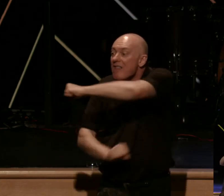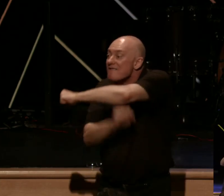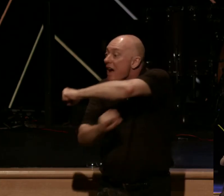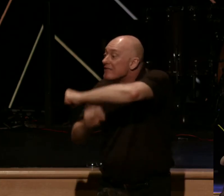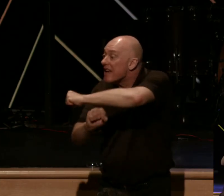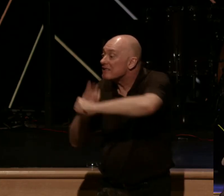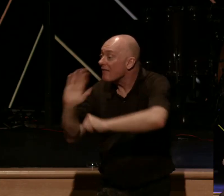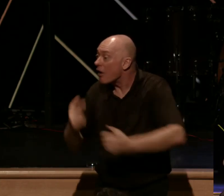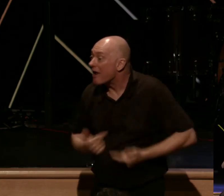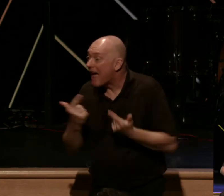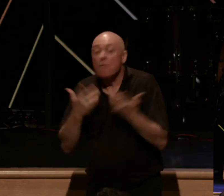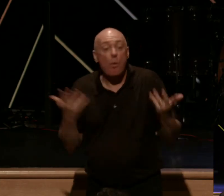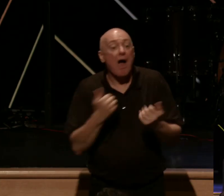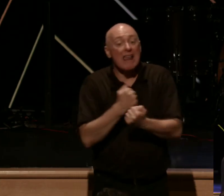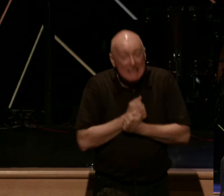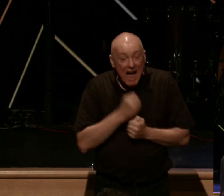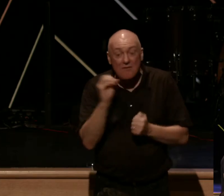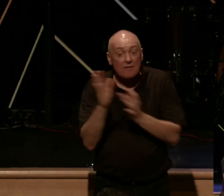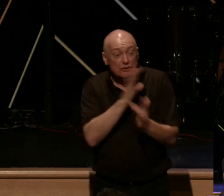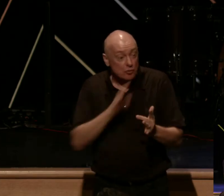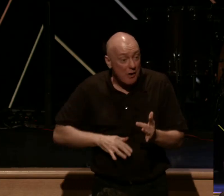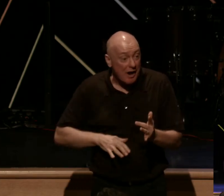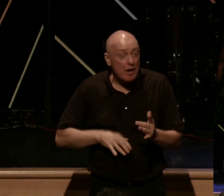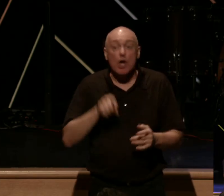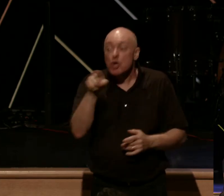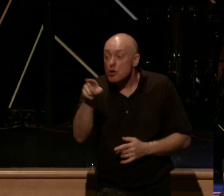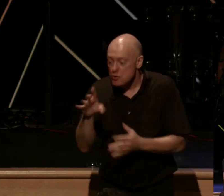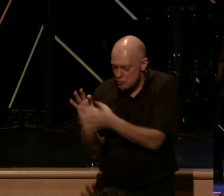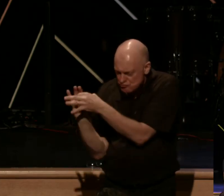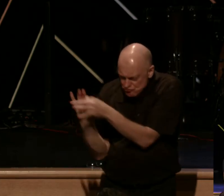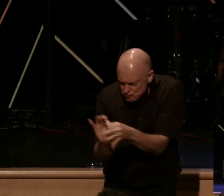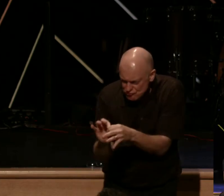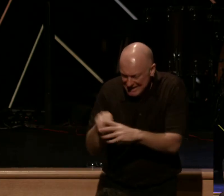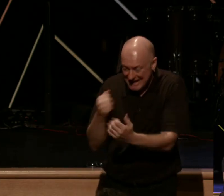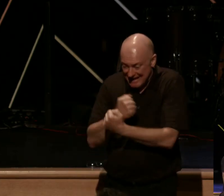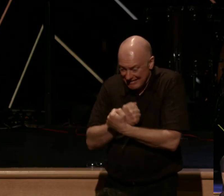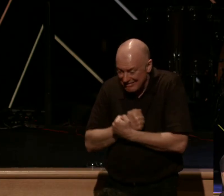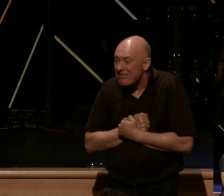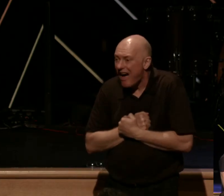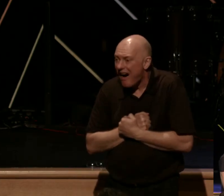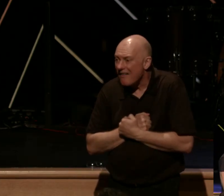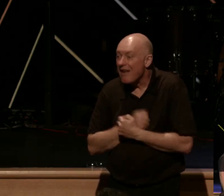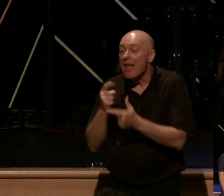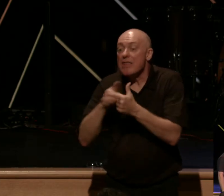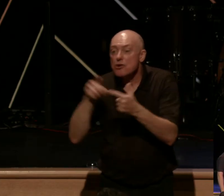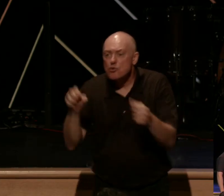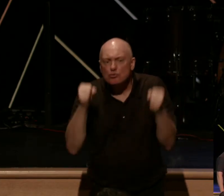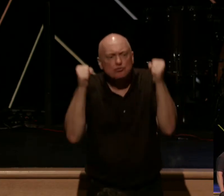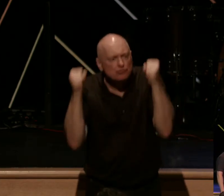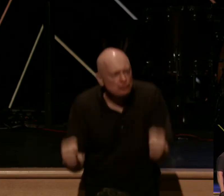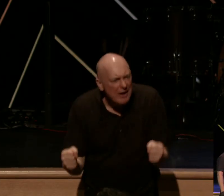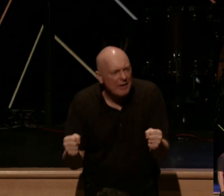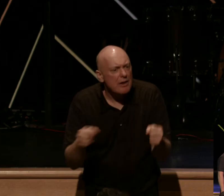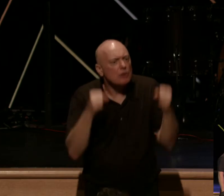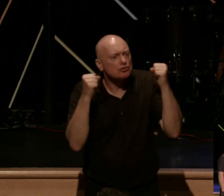lives is the love of Jesus Christ that you being rooted and grounded in love may have strength. Strength from who?